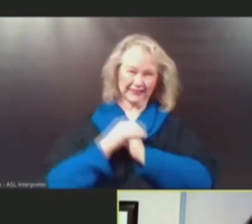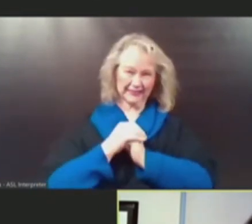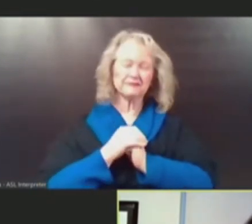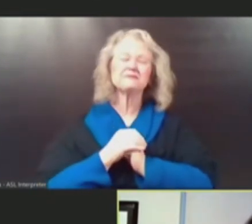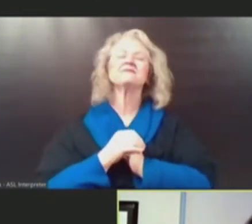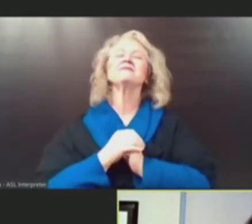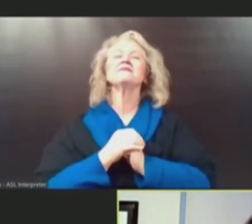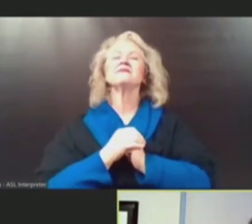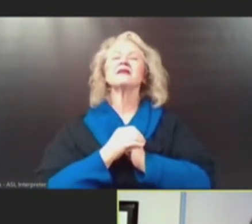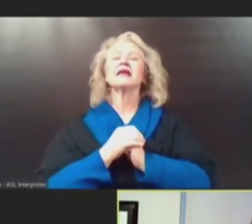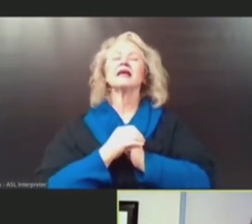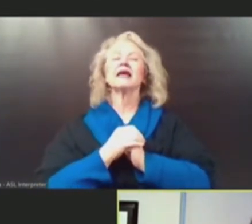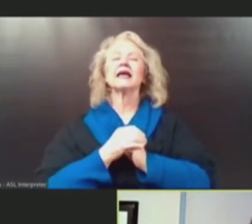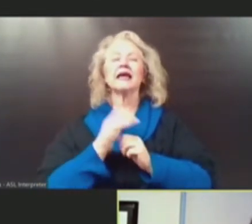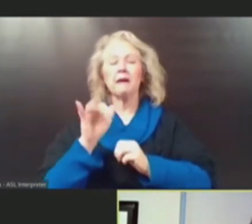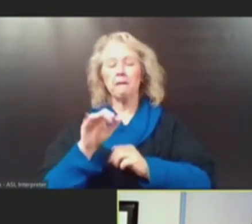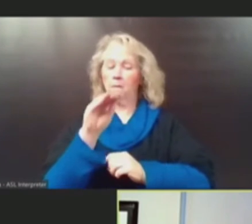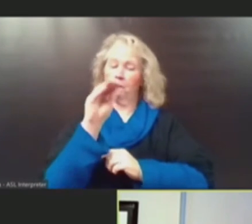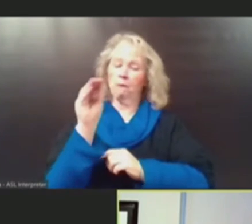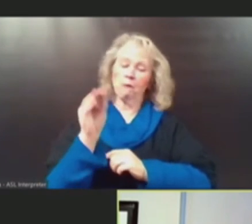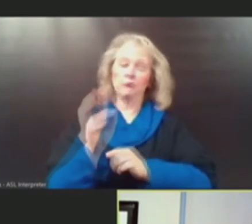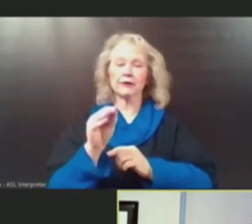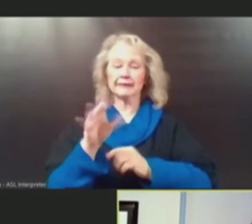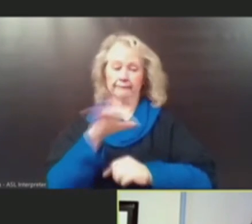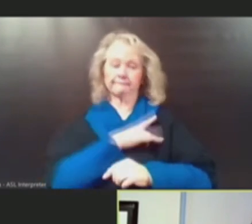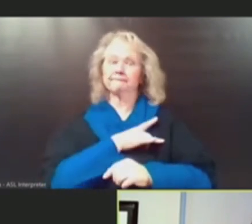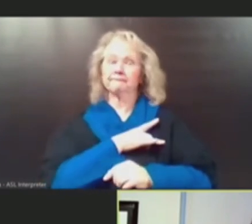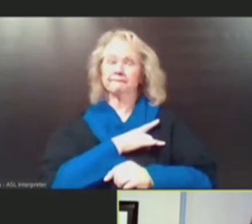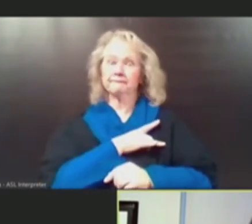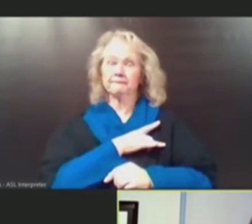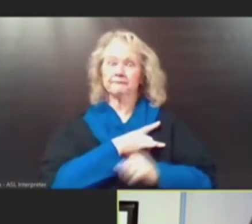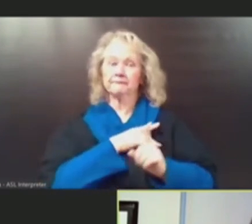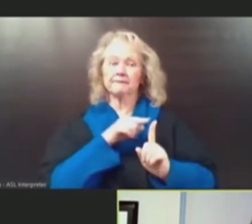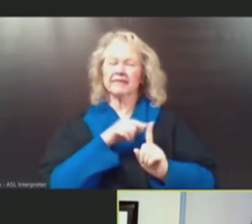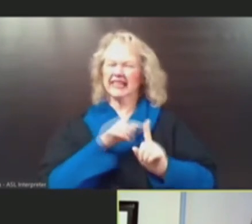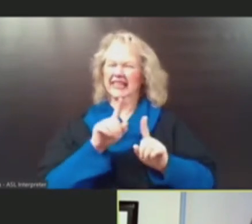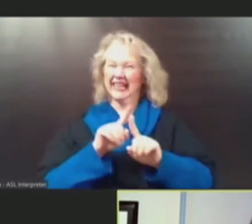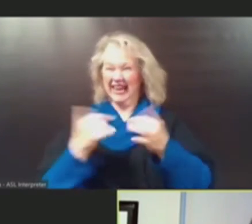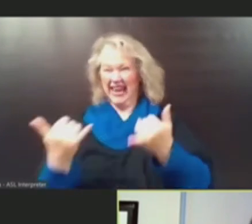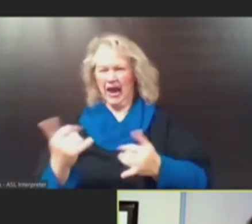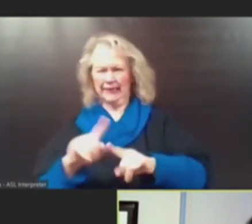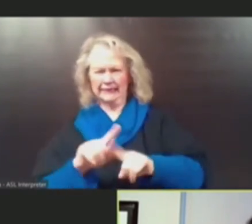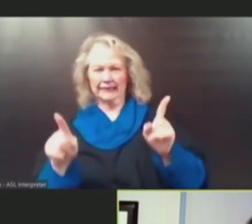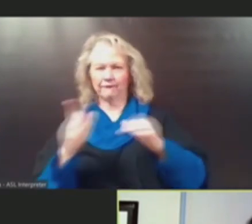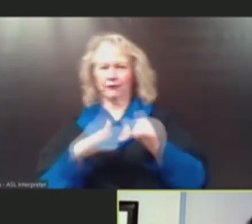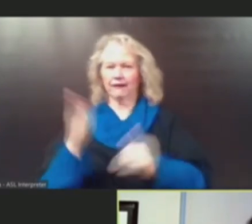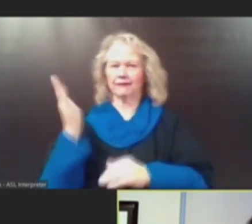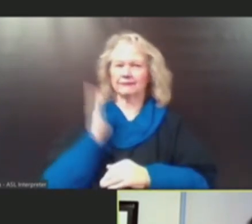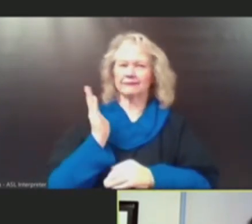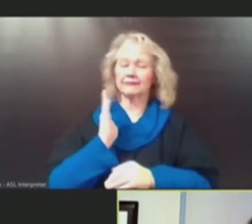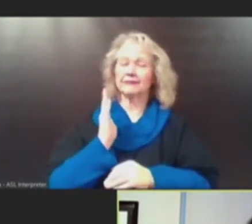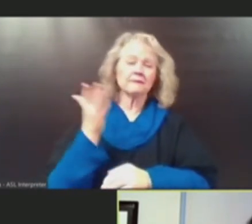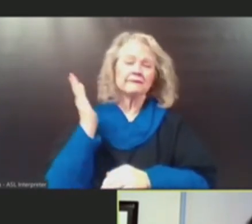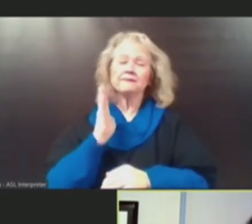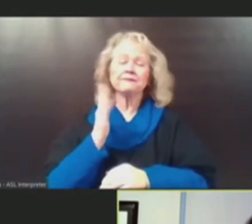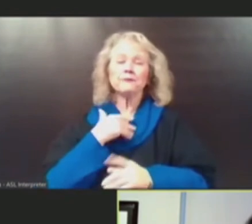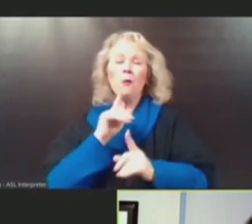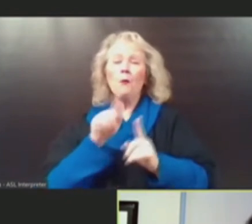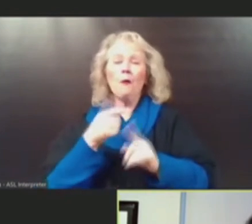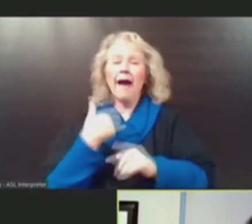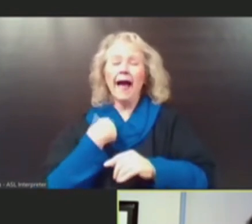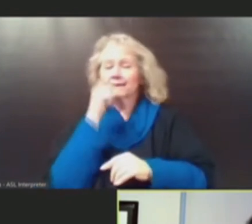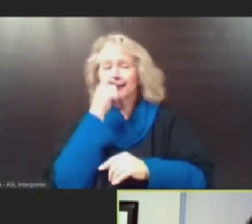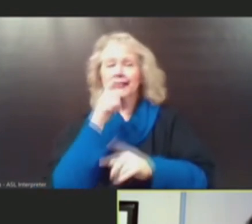the pandemic. Percent positivity means something different than it did when we were only doing PCR tests. are 4